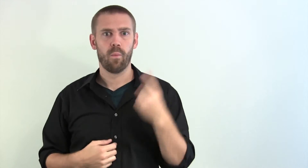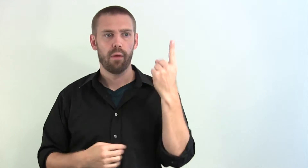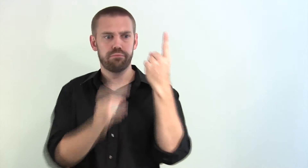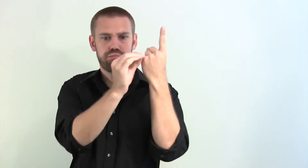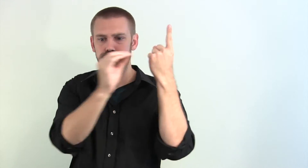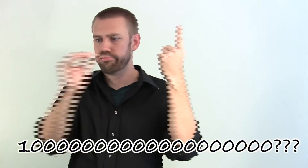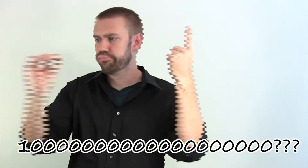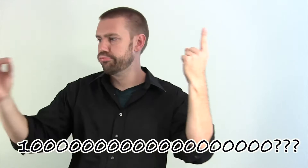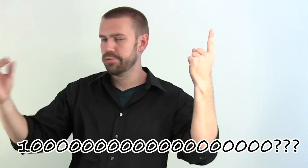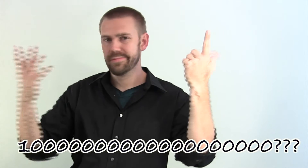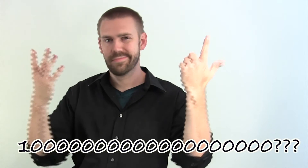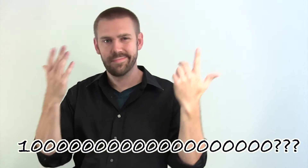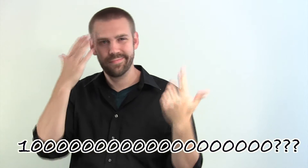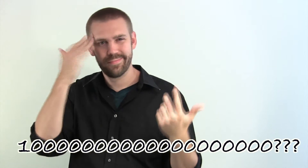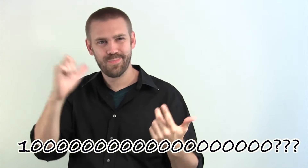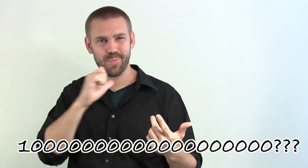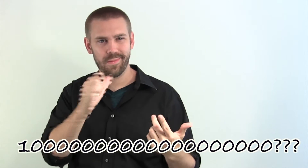we can't just use a bunch of zeros all the time?